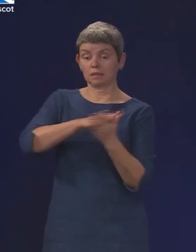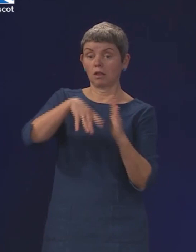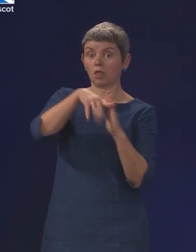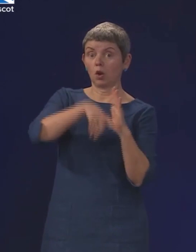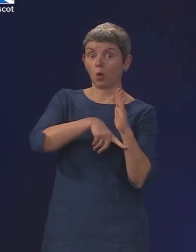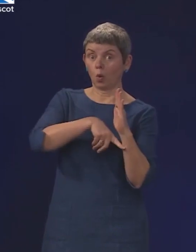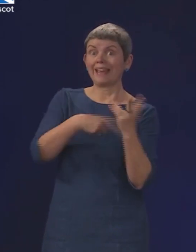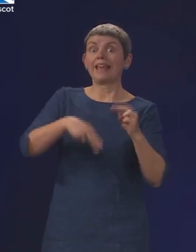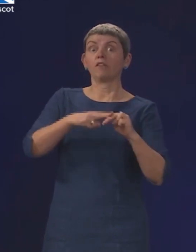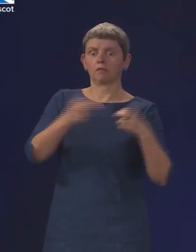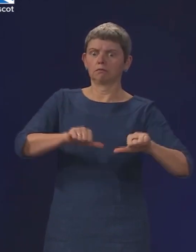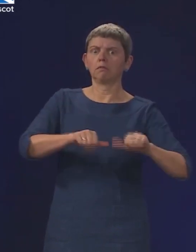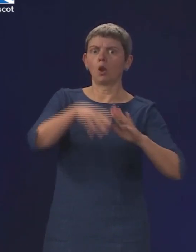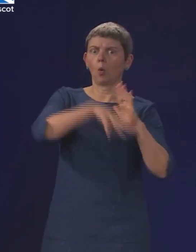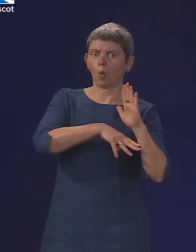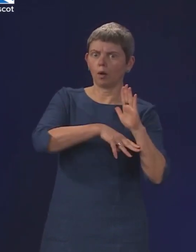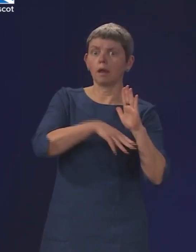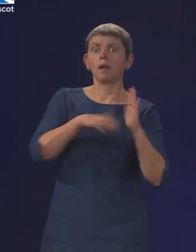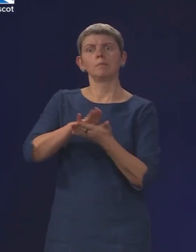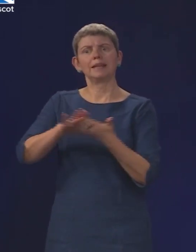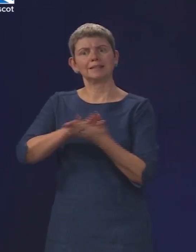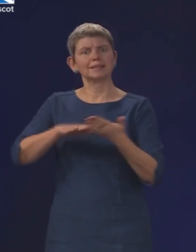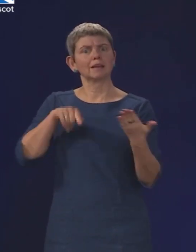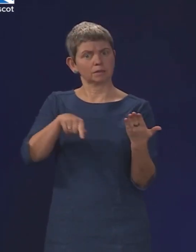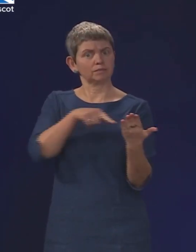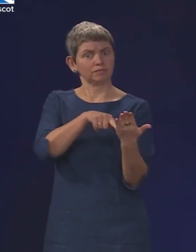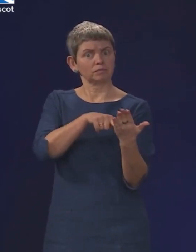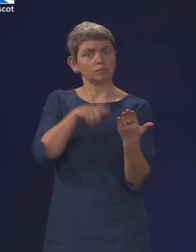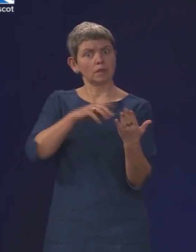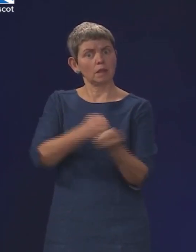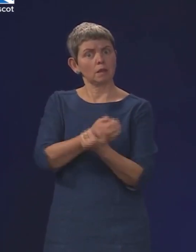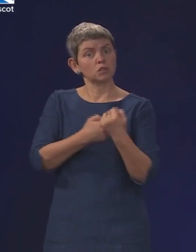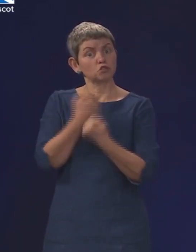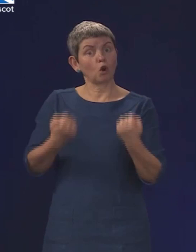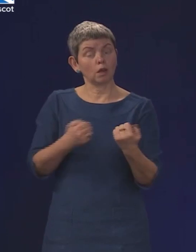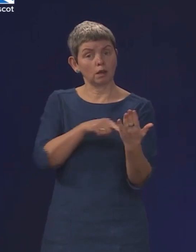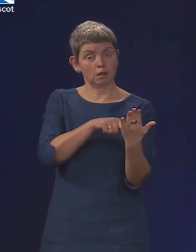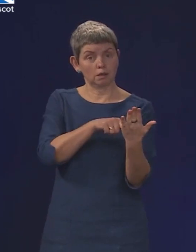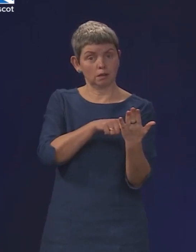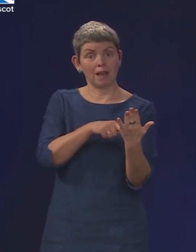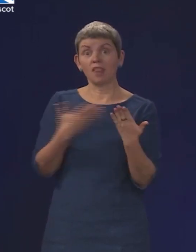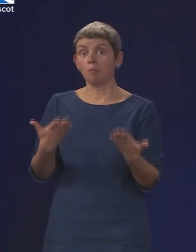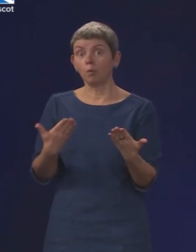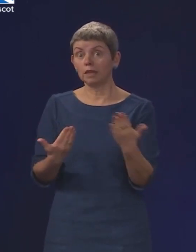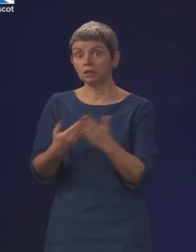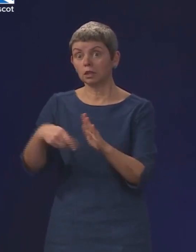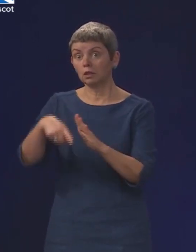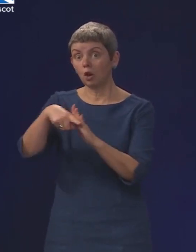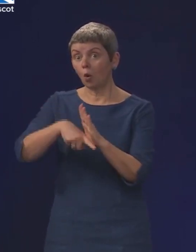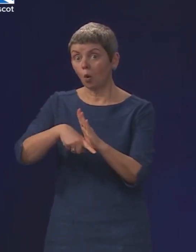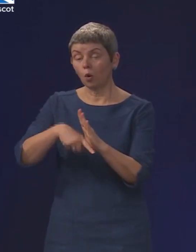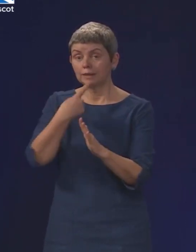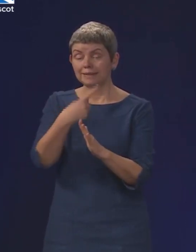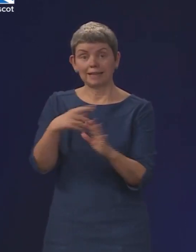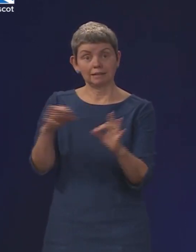force. There is no such procedure in the current law for somebody getting a gender recognition certificate. My comments